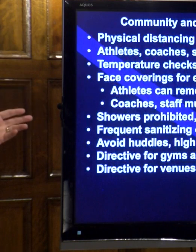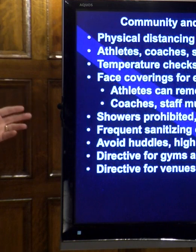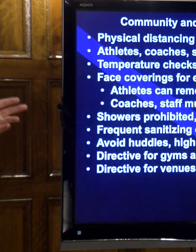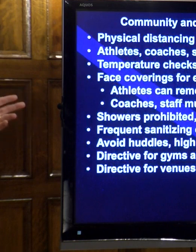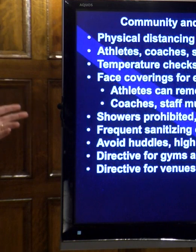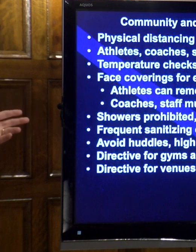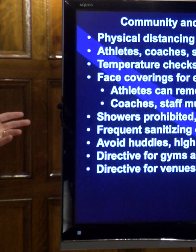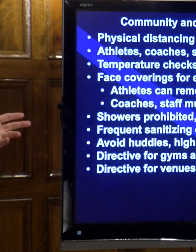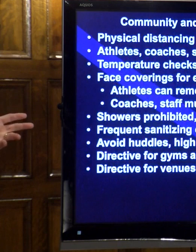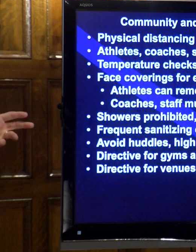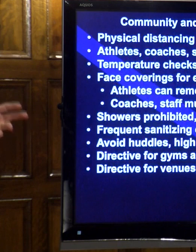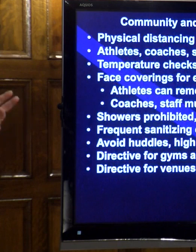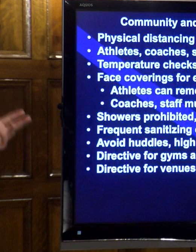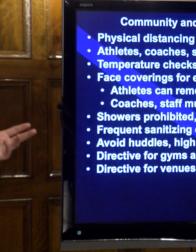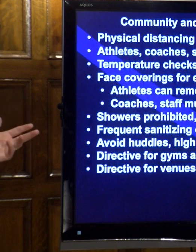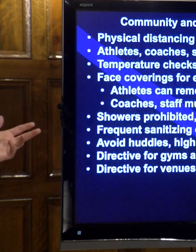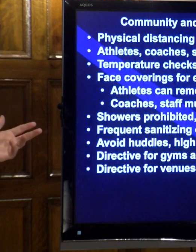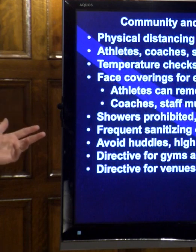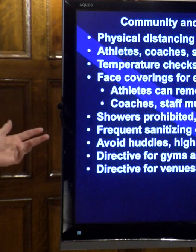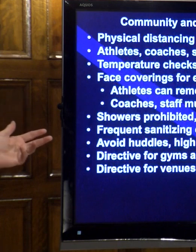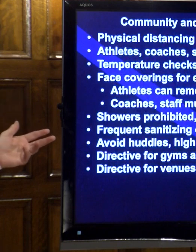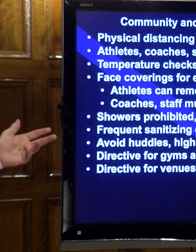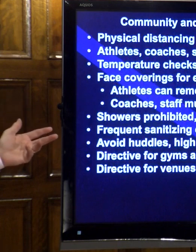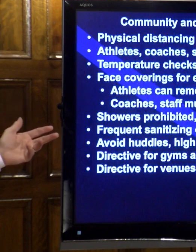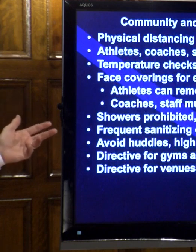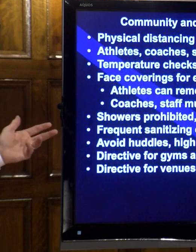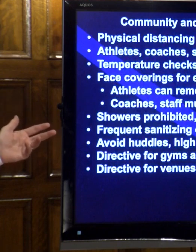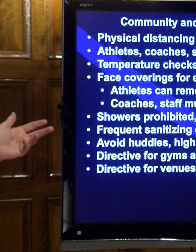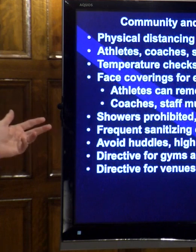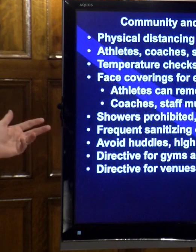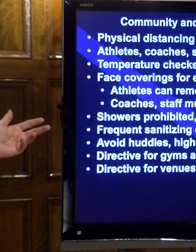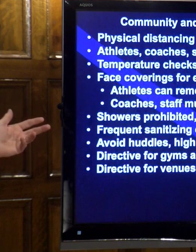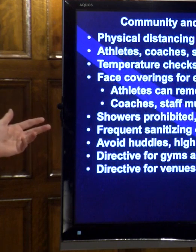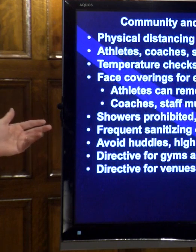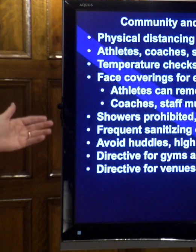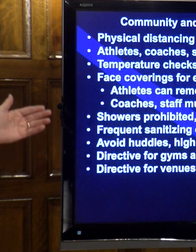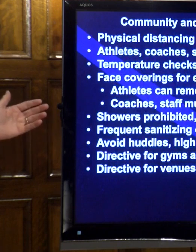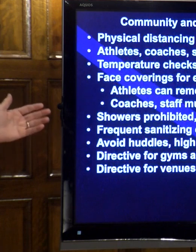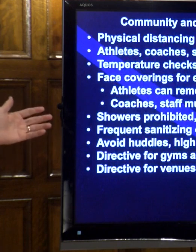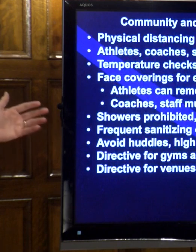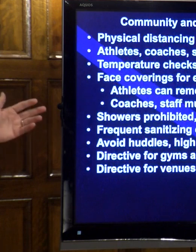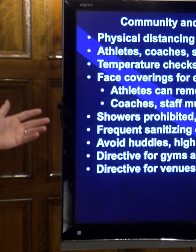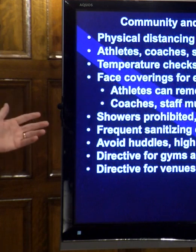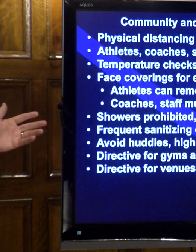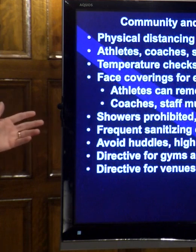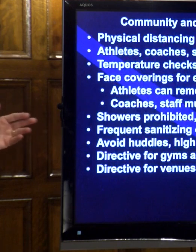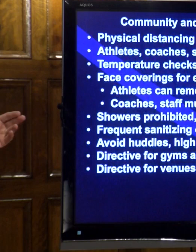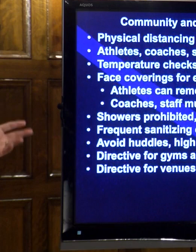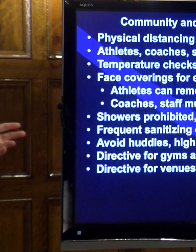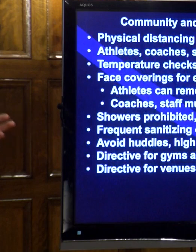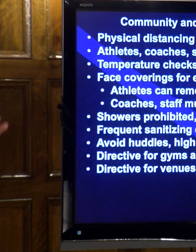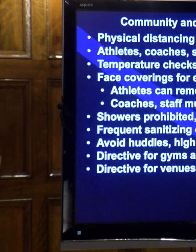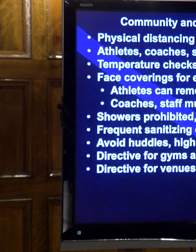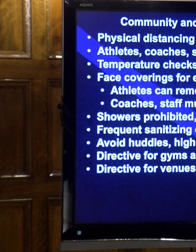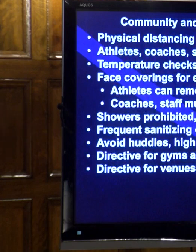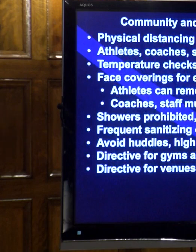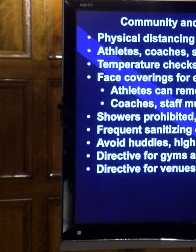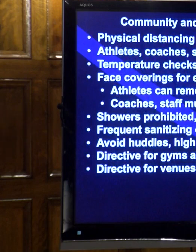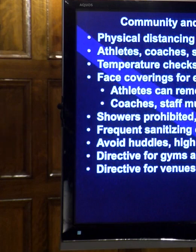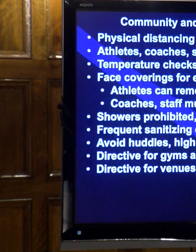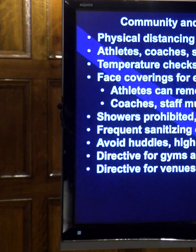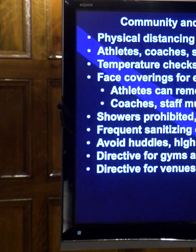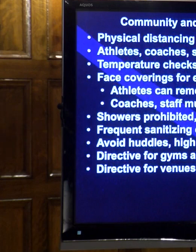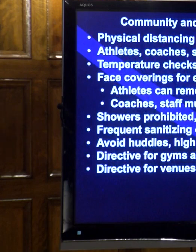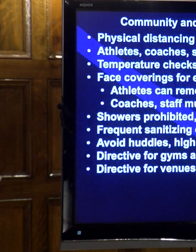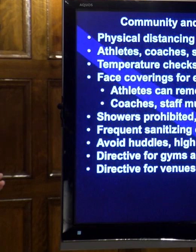they're competing and in competition, you remove, remove the mask and the face coverings. The coaches and staff, we would ask to wear at all